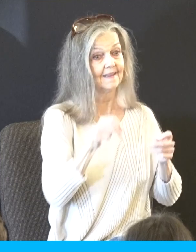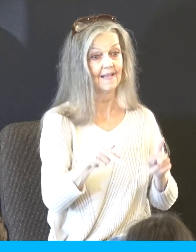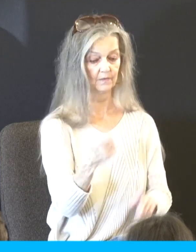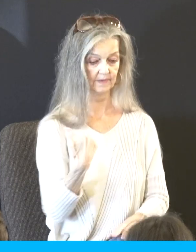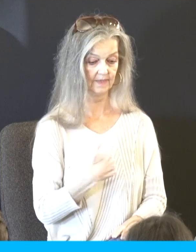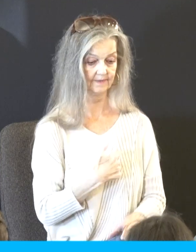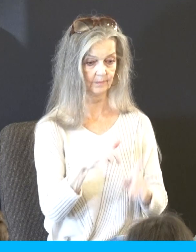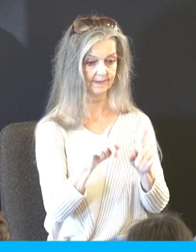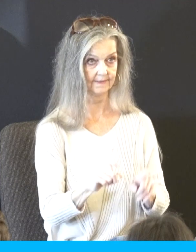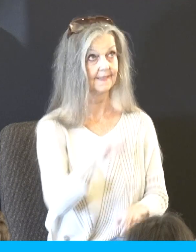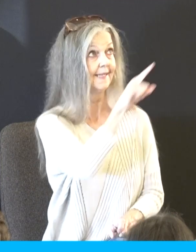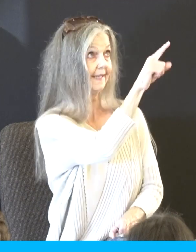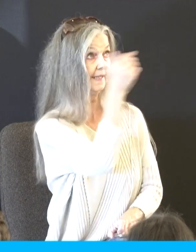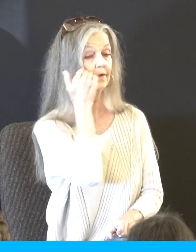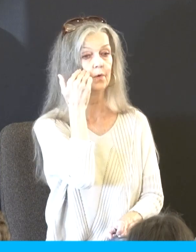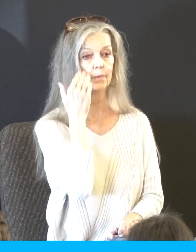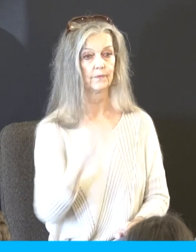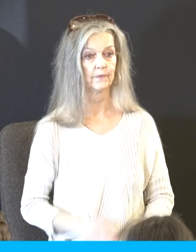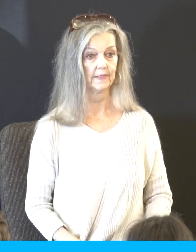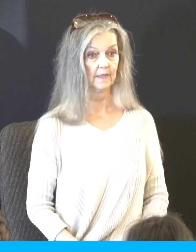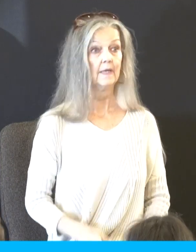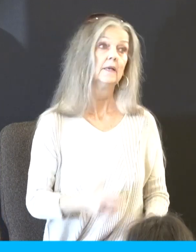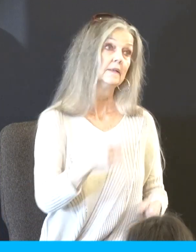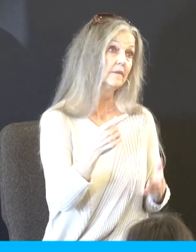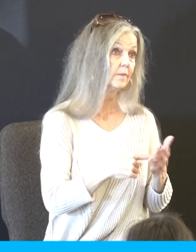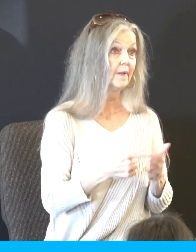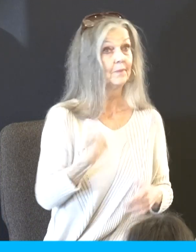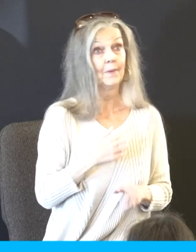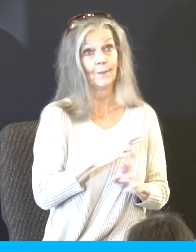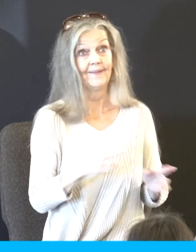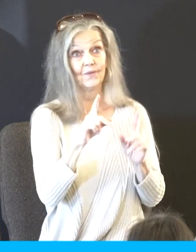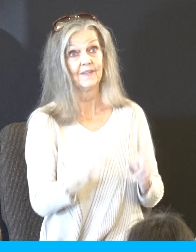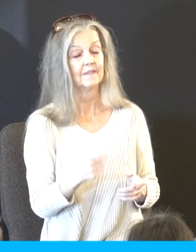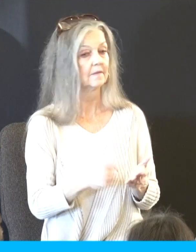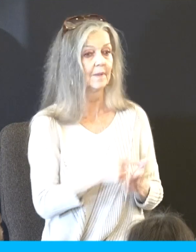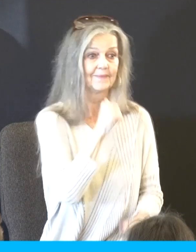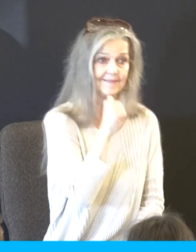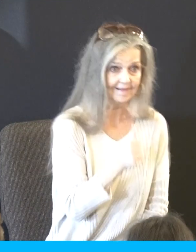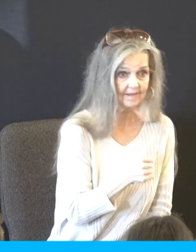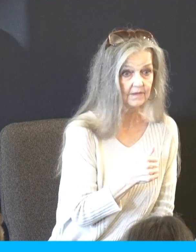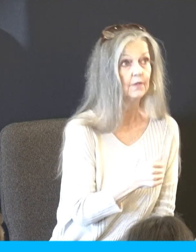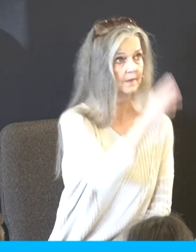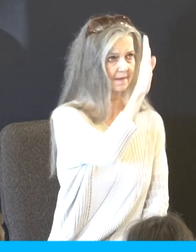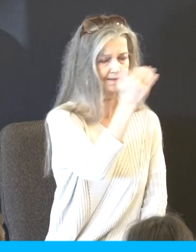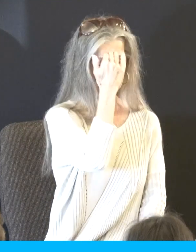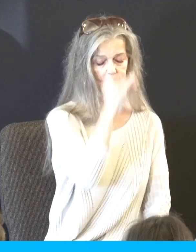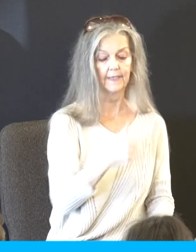He knows, you're not ready for this now, and he knows at other times, okay, you don't think you're ready, but you're ready to be tested with this one. So, here comes this test of